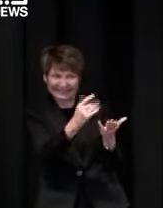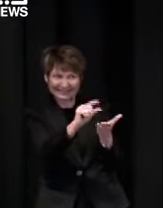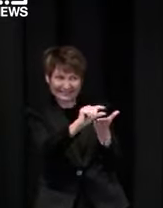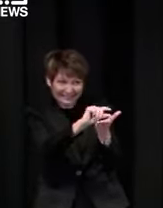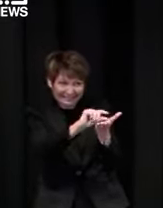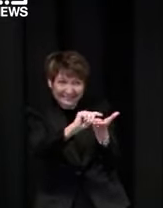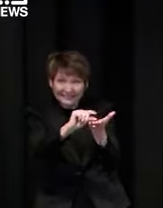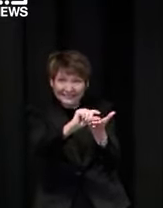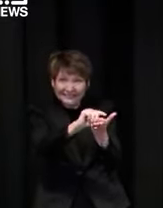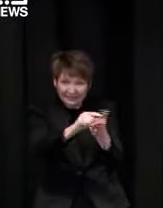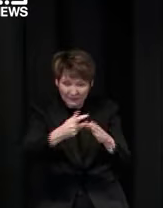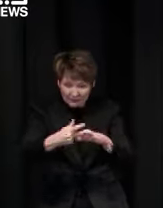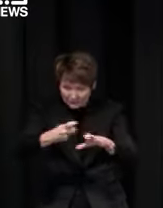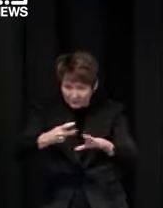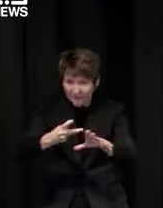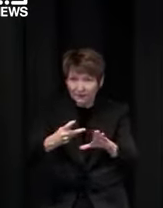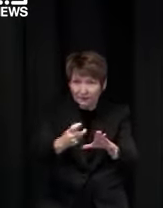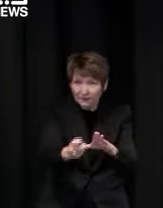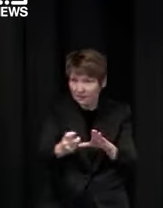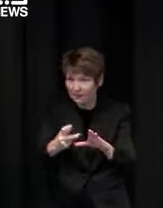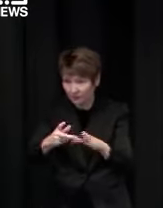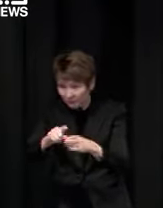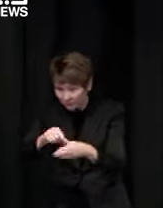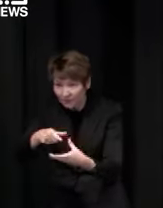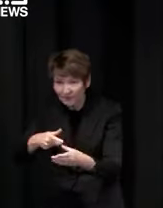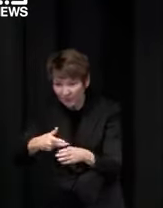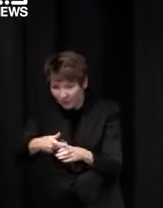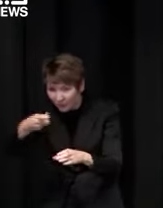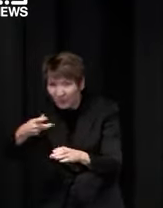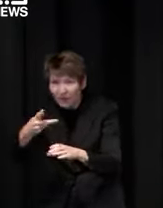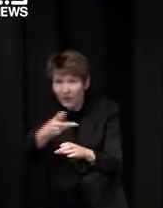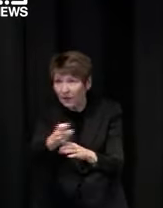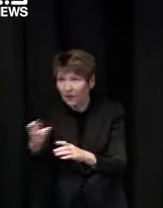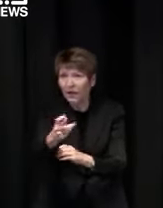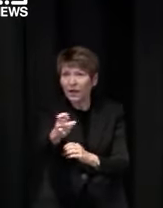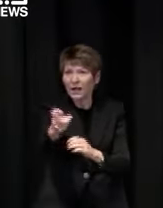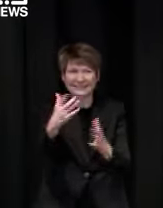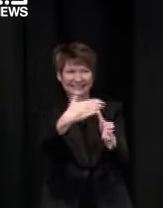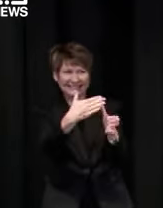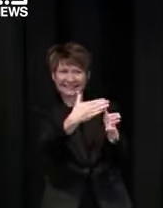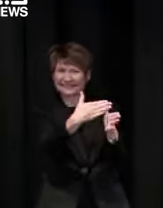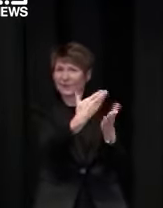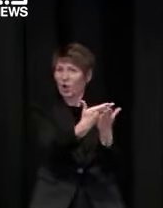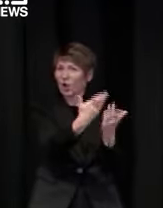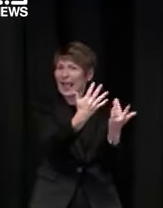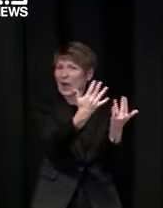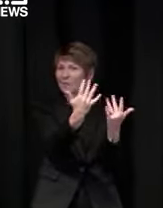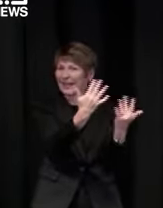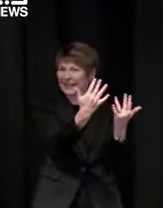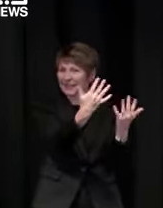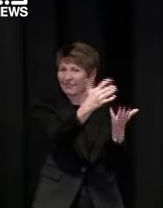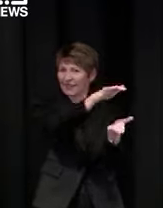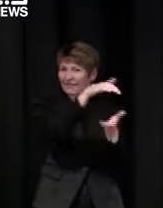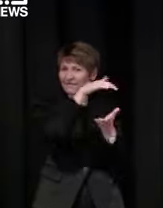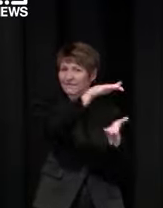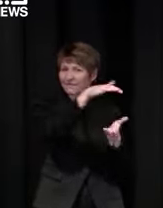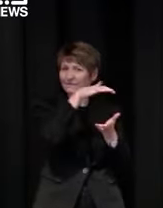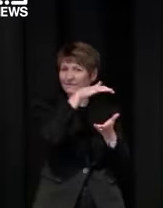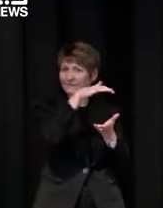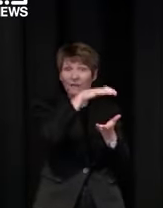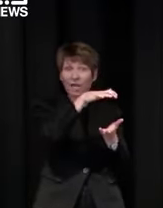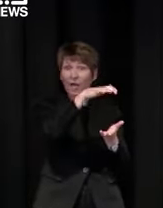get more stock or certainty about what's coming to us then that absolutely can be an option and we would definitely look at that because it would